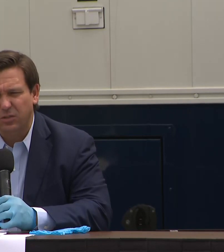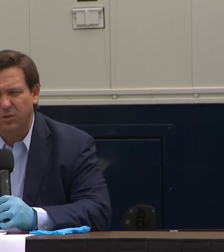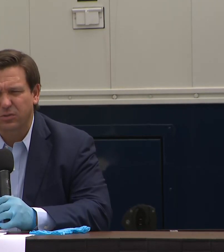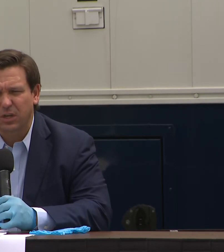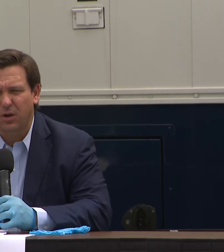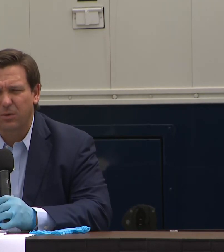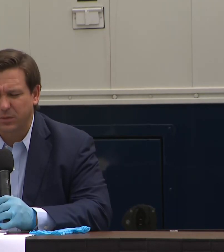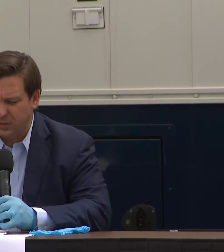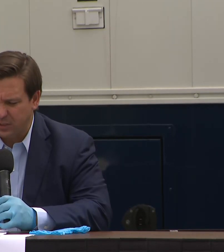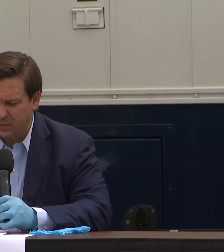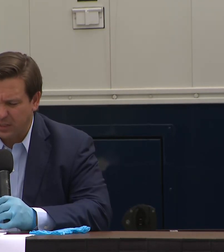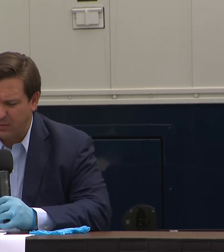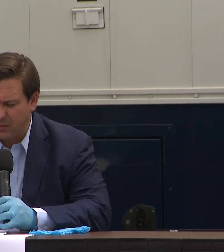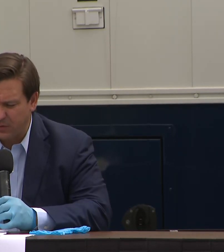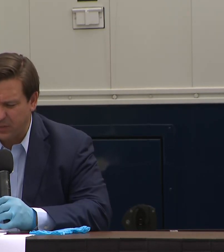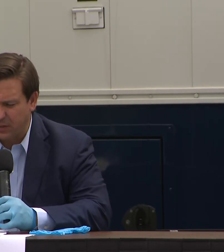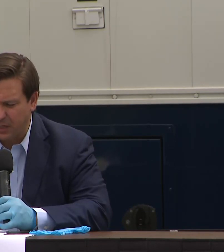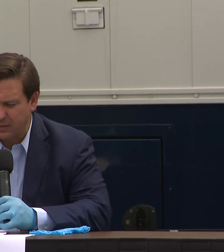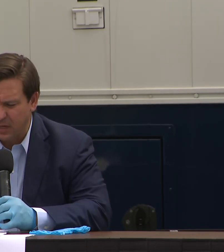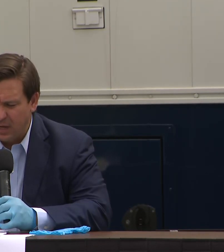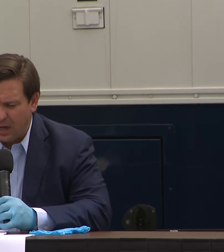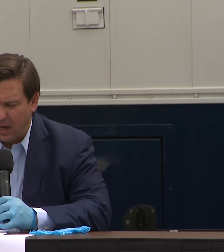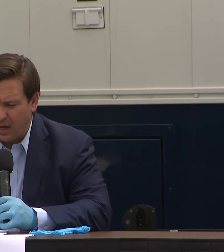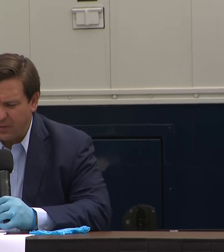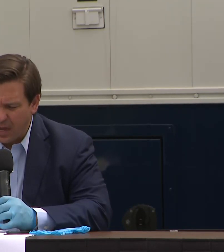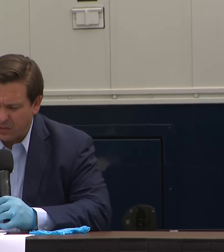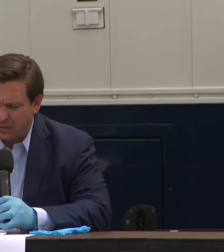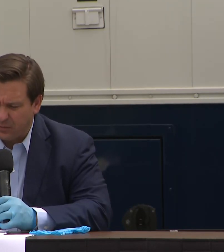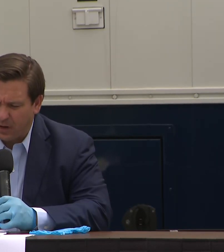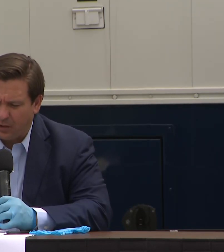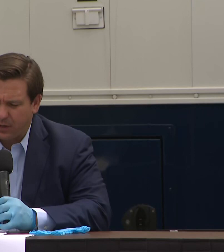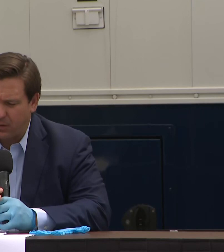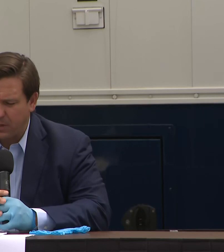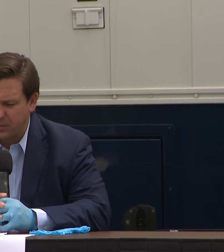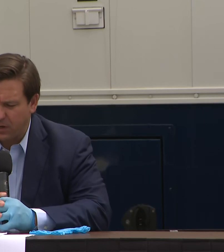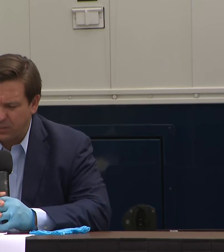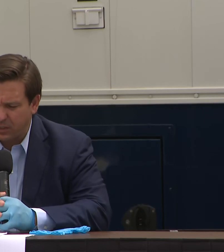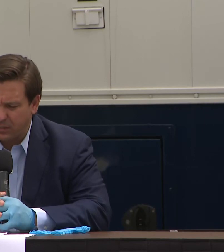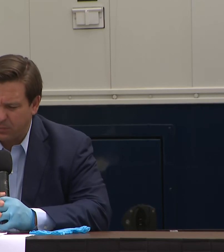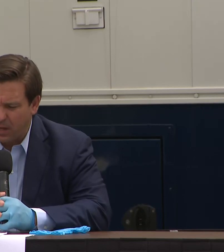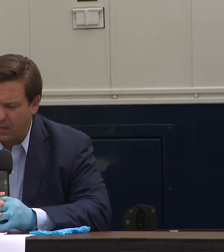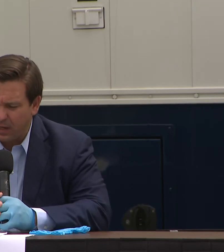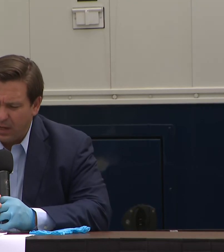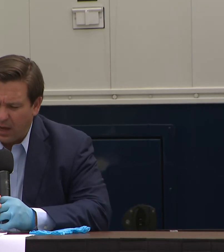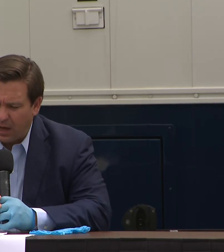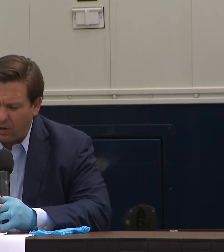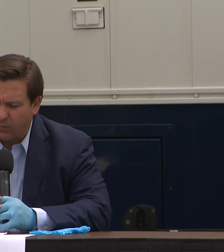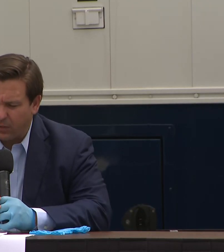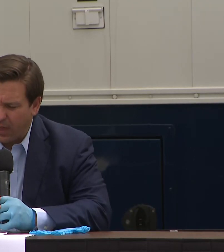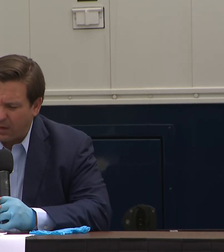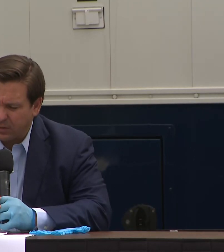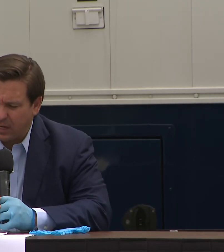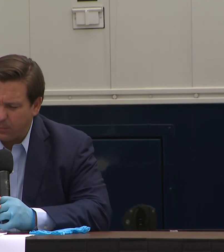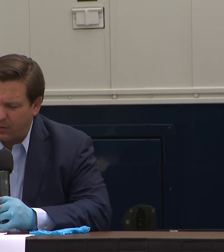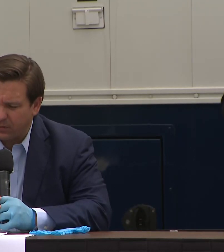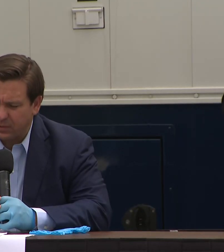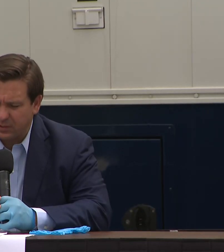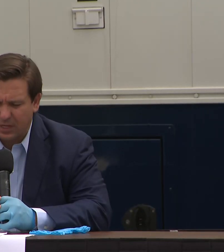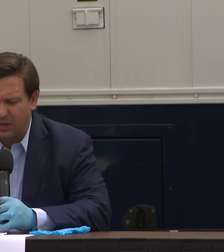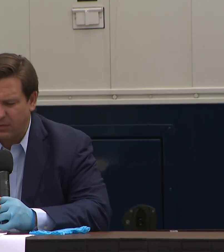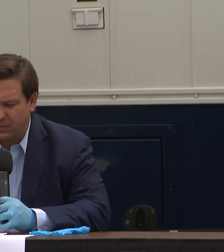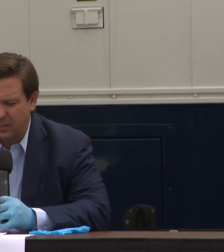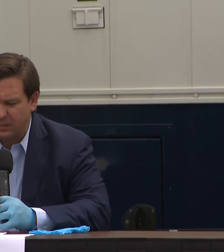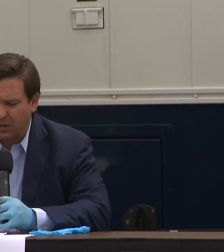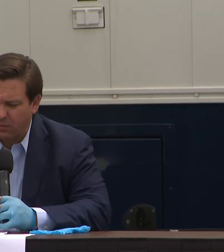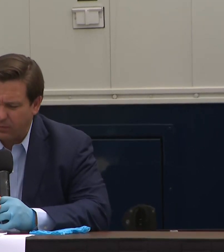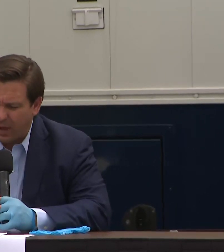and things like nursing homes and assisted living facilities. The Agency for Health Care Administration has made over a thousand in-person